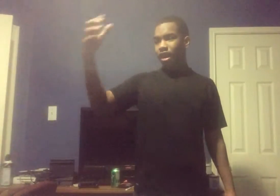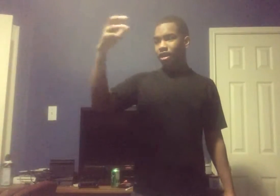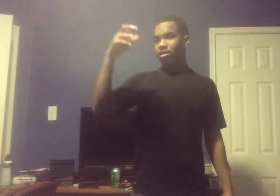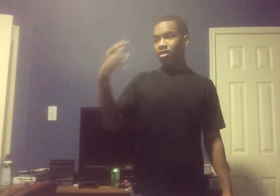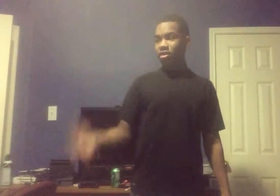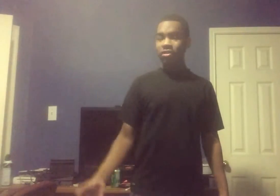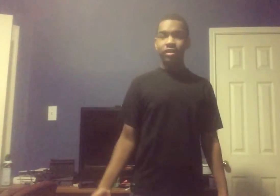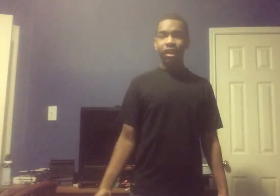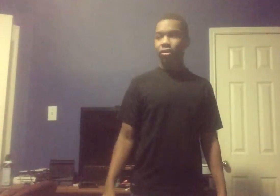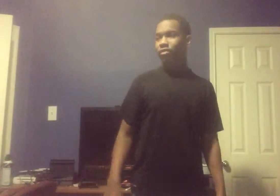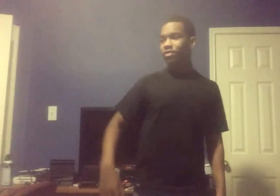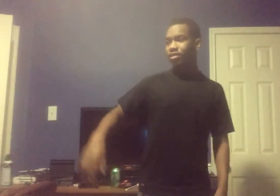Turns out